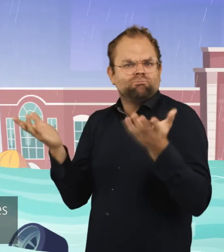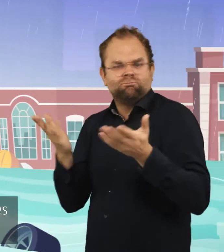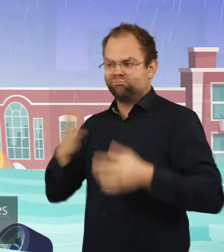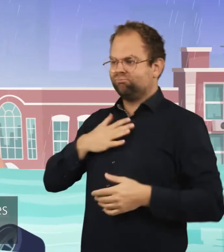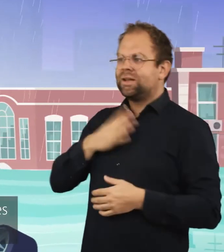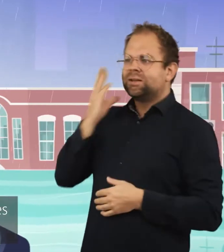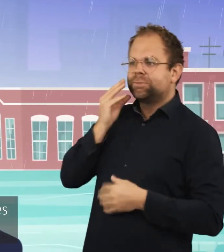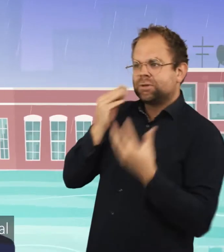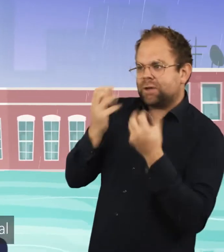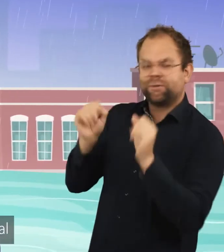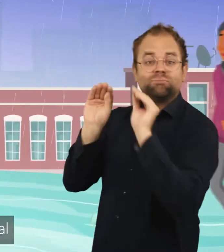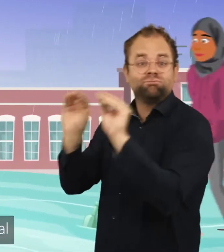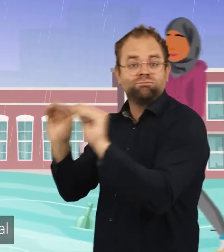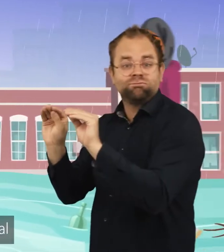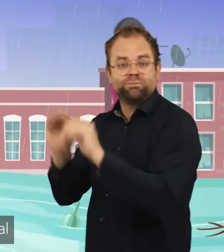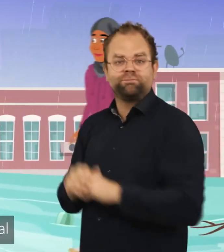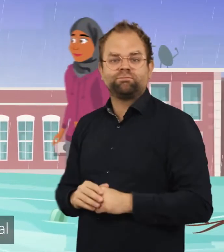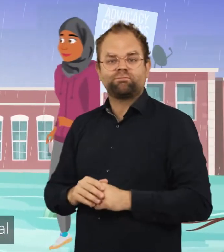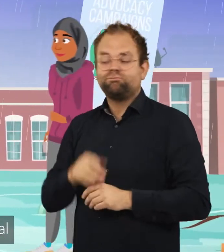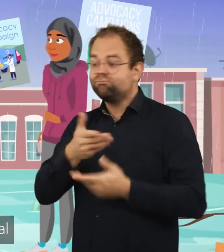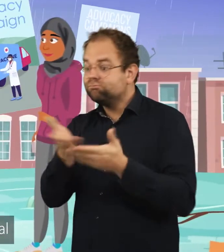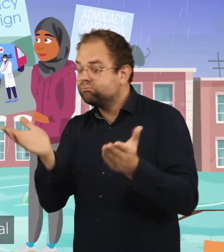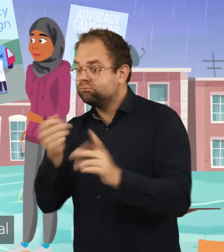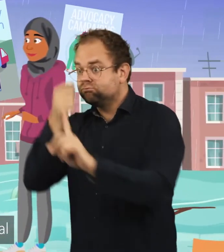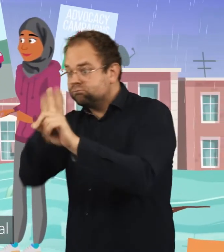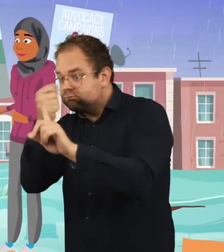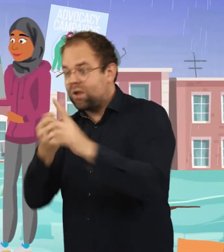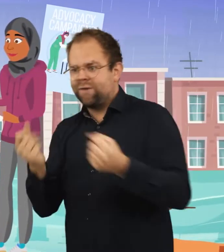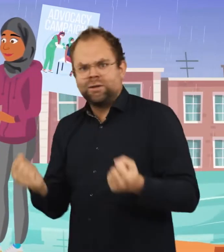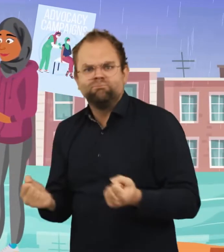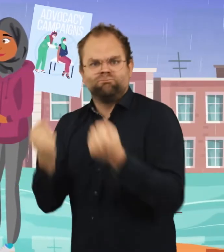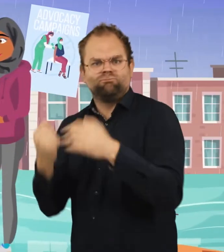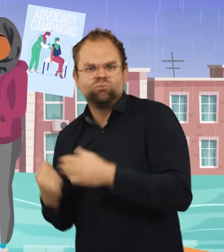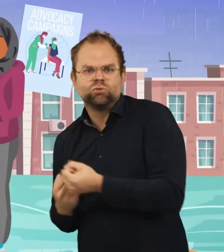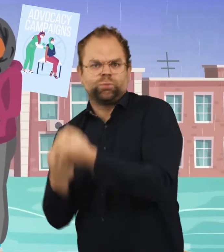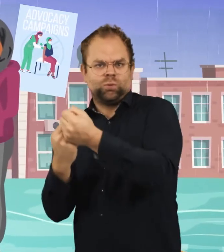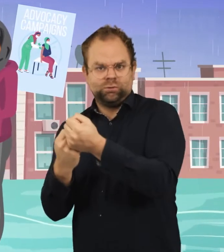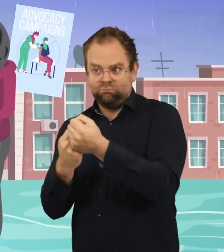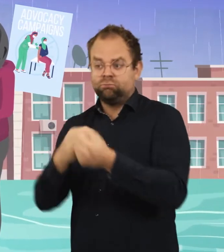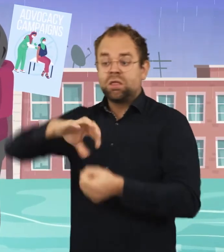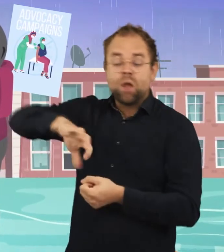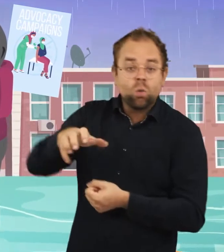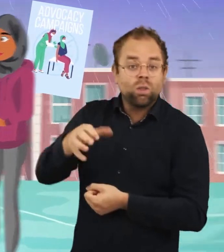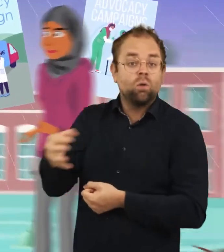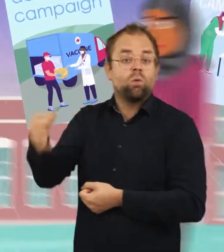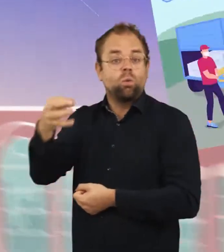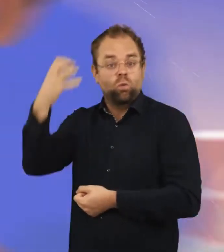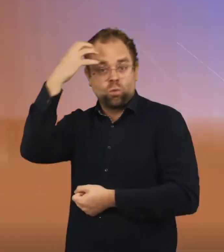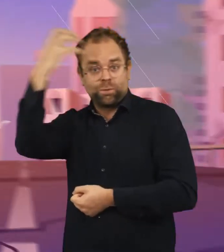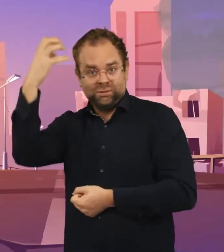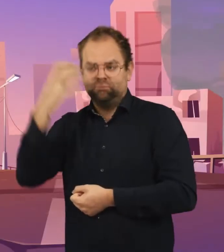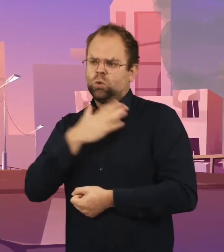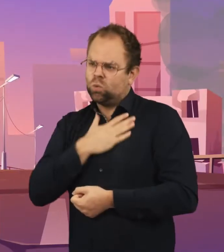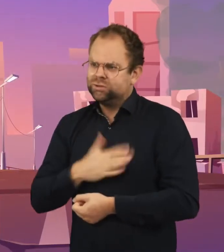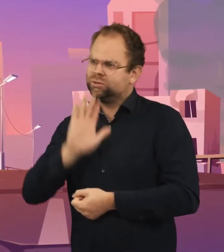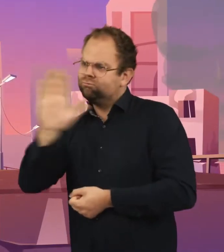lived experience. Strengthen advocacy campaigns with national and local governments to ensure that services are inclusive.